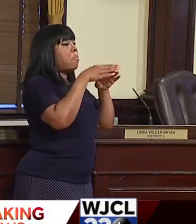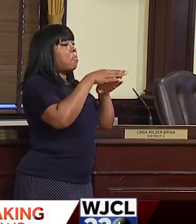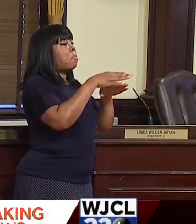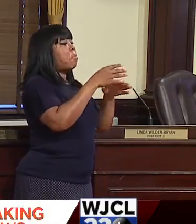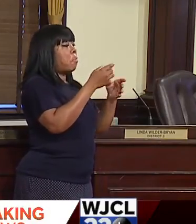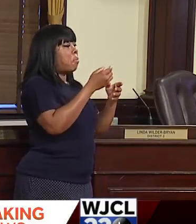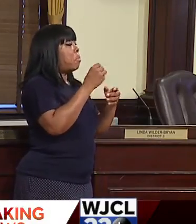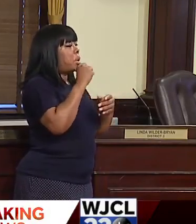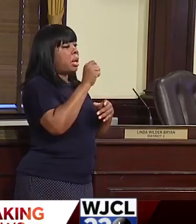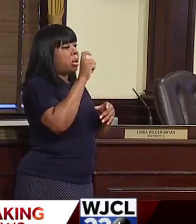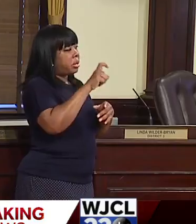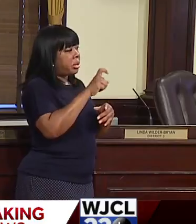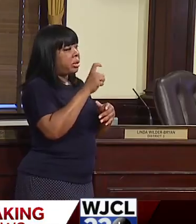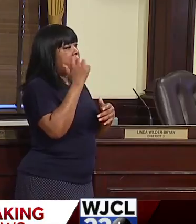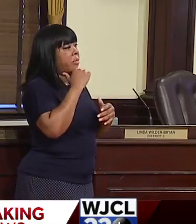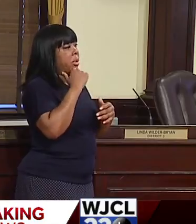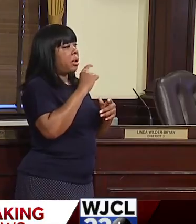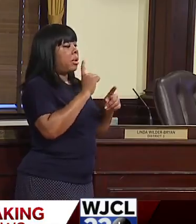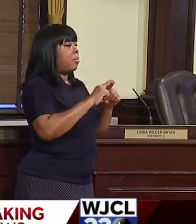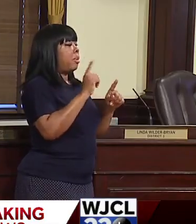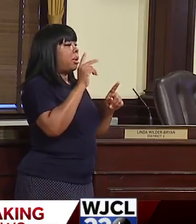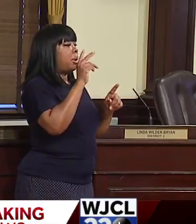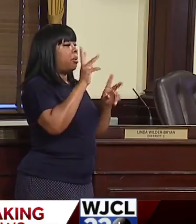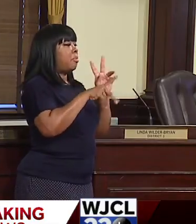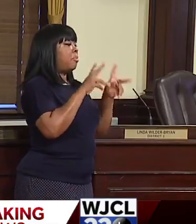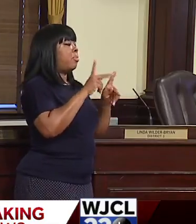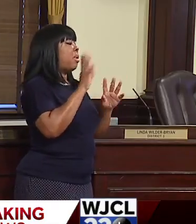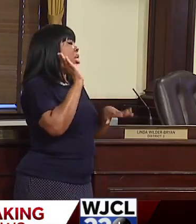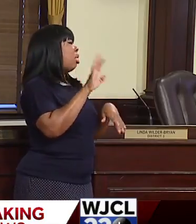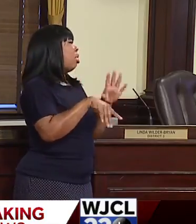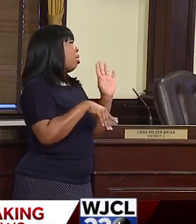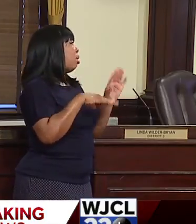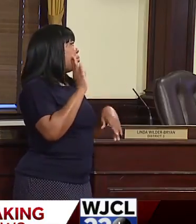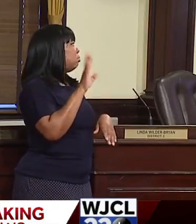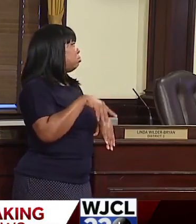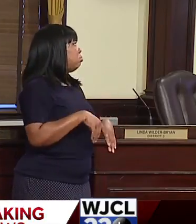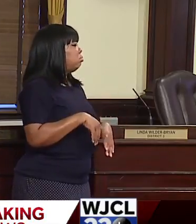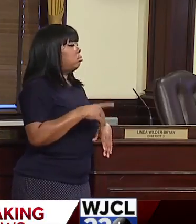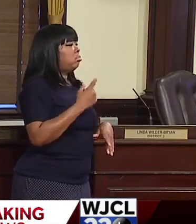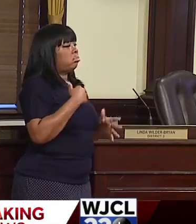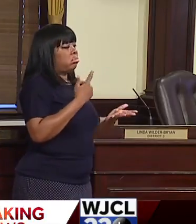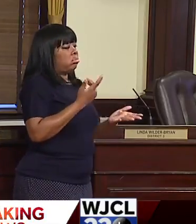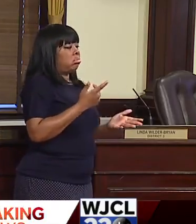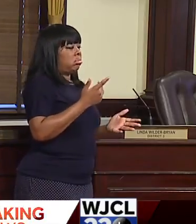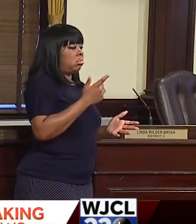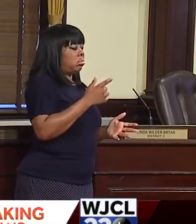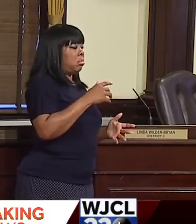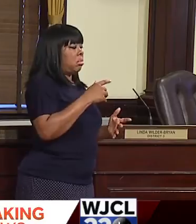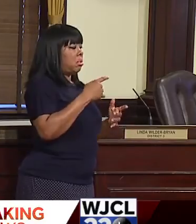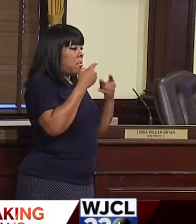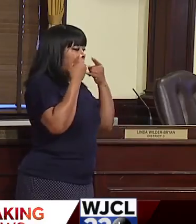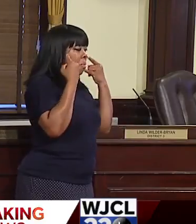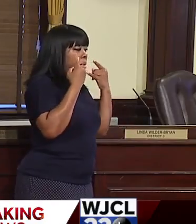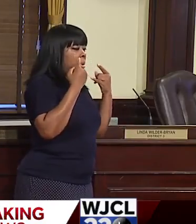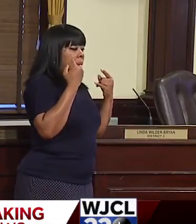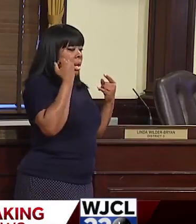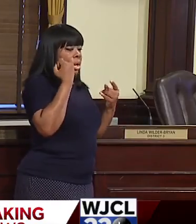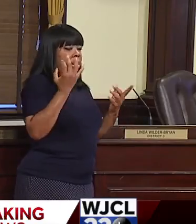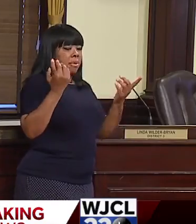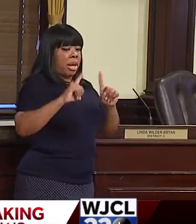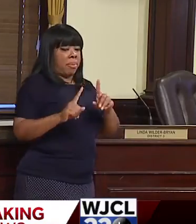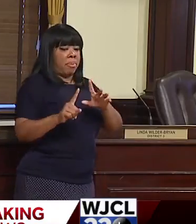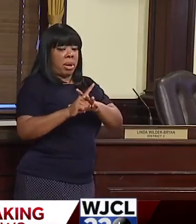But again, if people want to just do what they want to do, you know, my position is don't cry when you see what the results are.